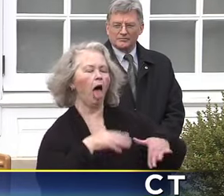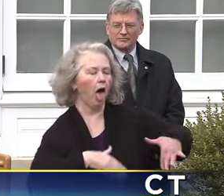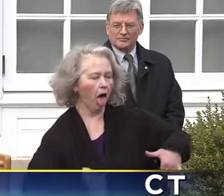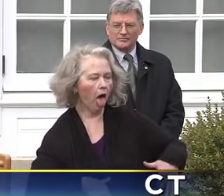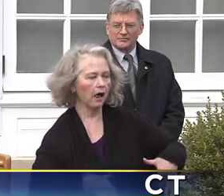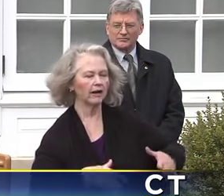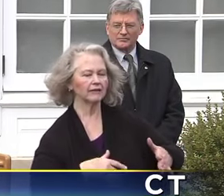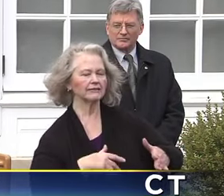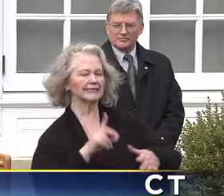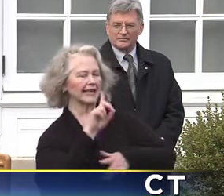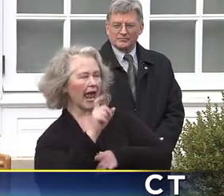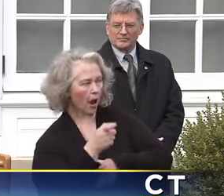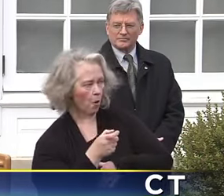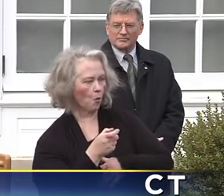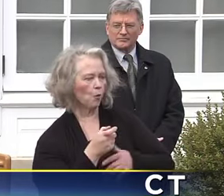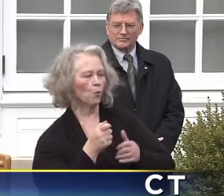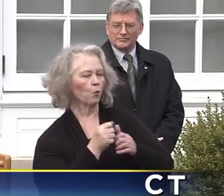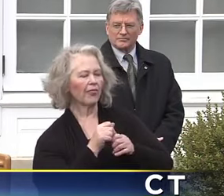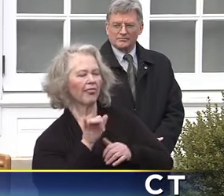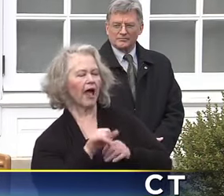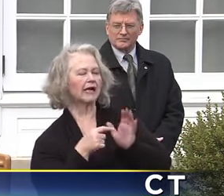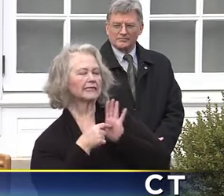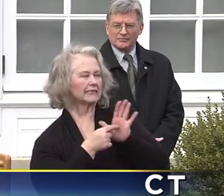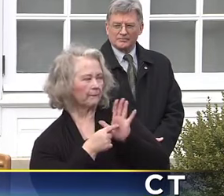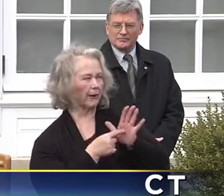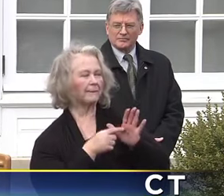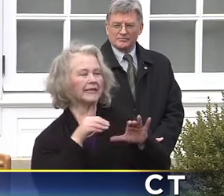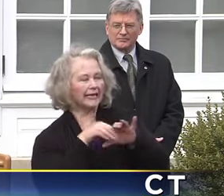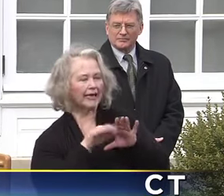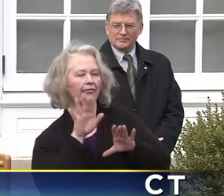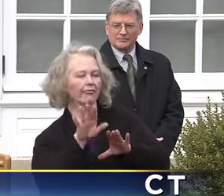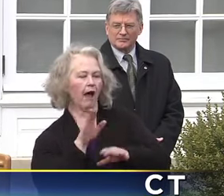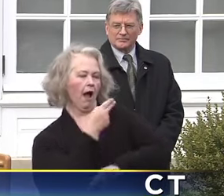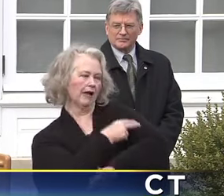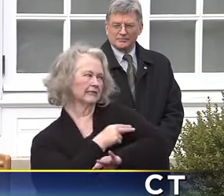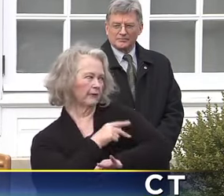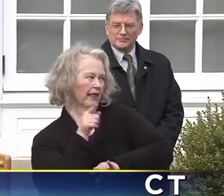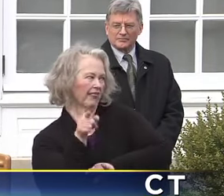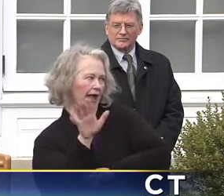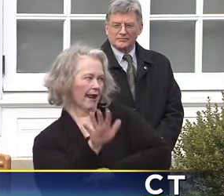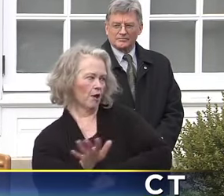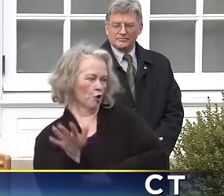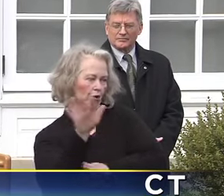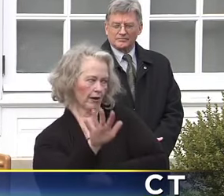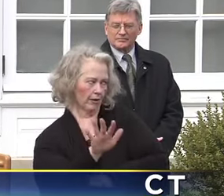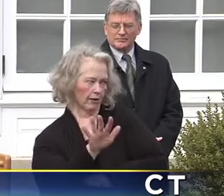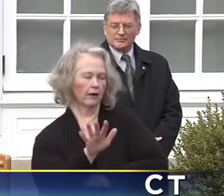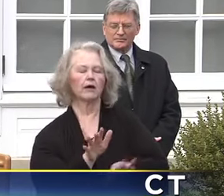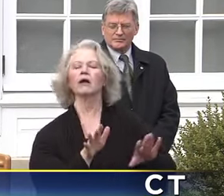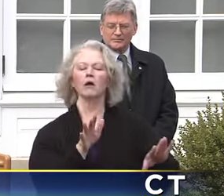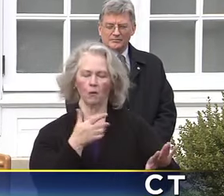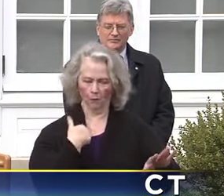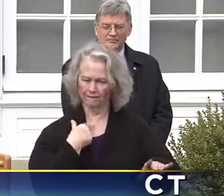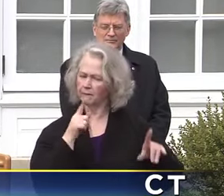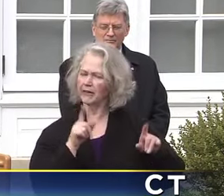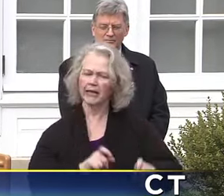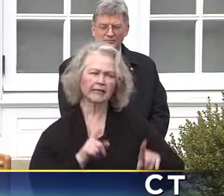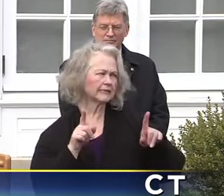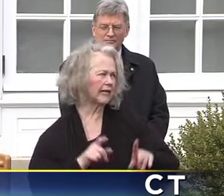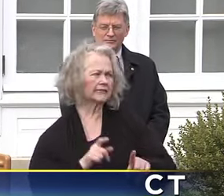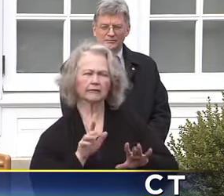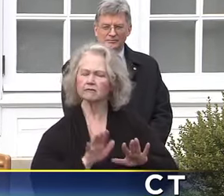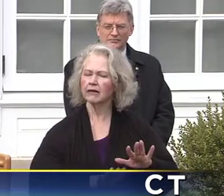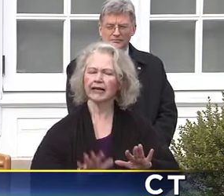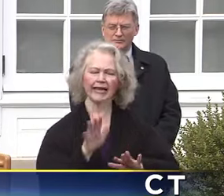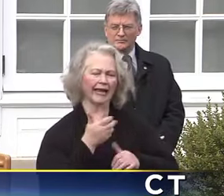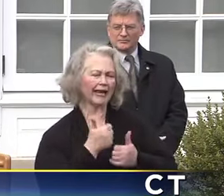with symptoms of COVID-19 in hospitals in the eastern half of the state. Because we've been testing every single person